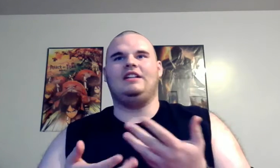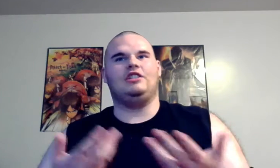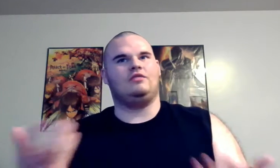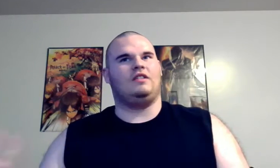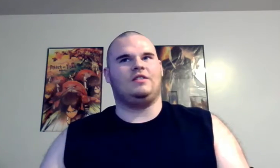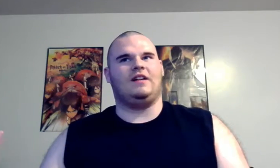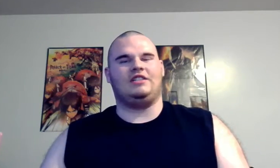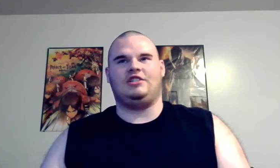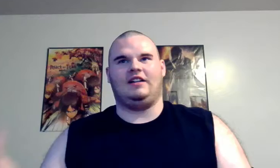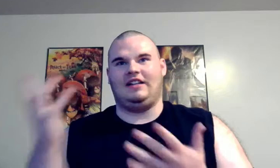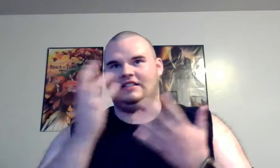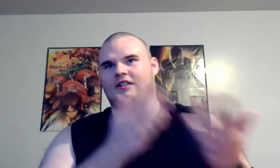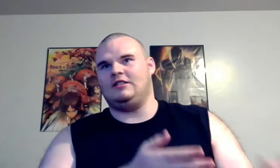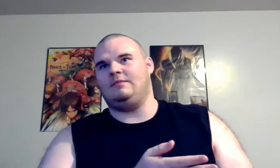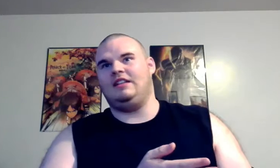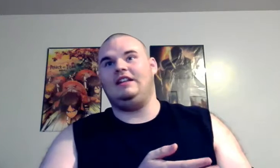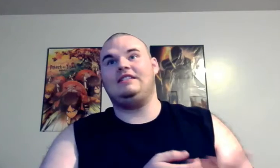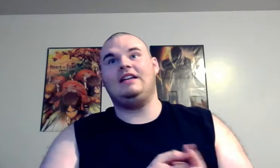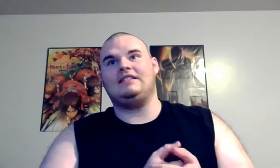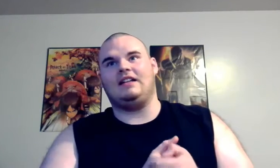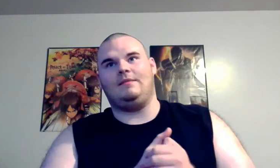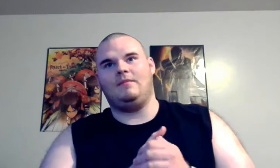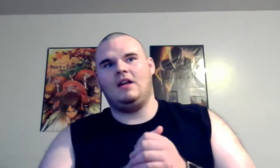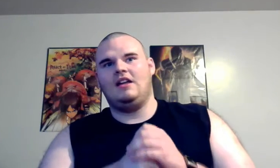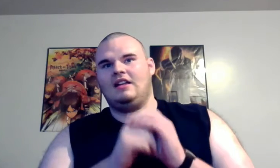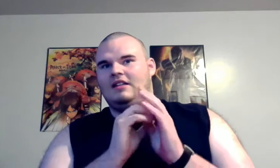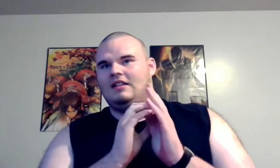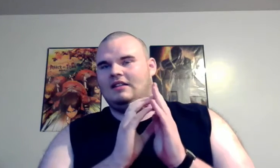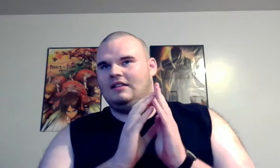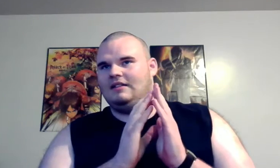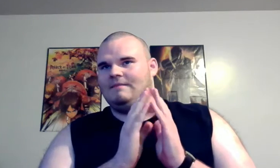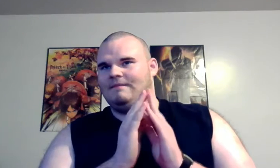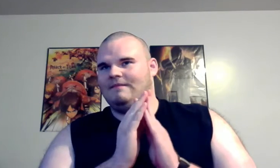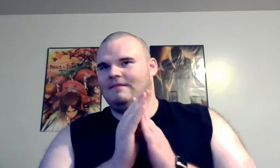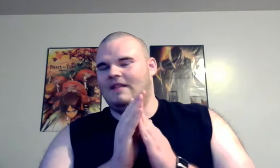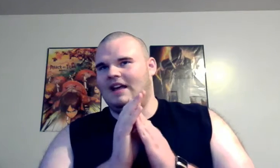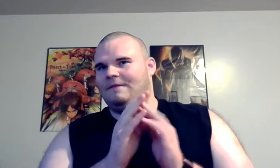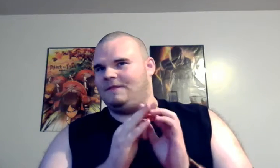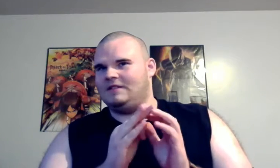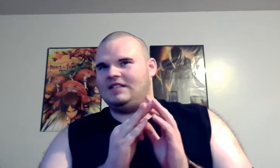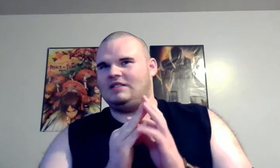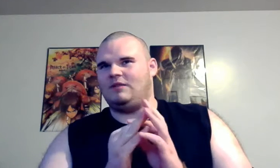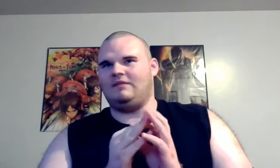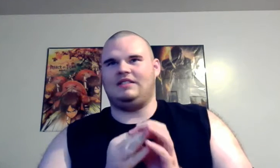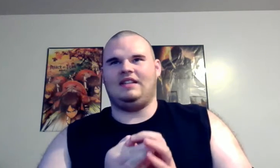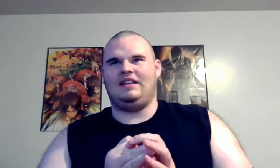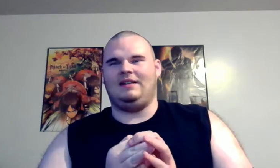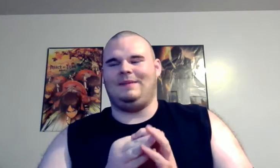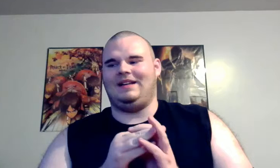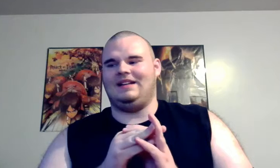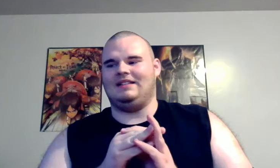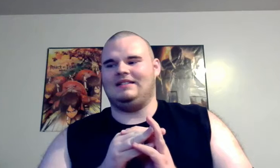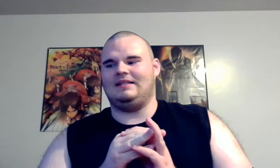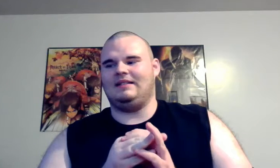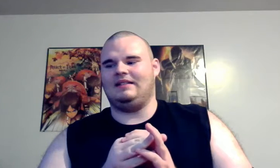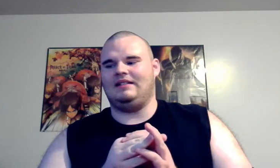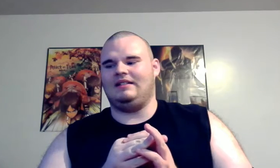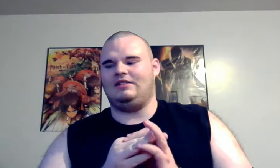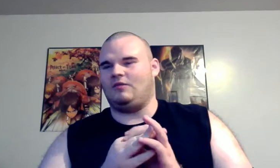just resurrects Chucky and sends him to the insane asylum at first that's what i was thinking because direct